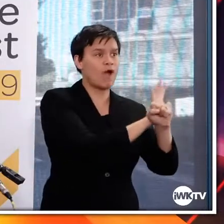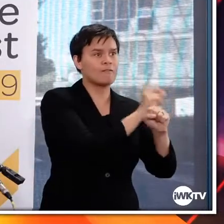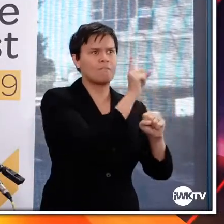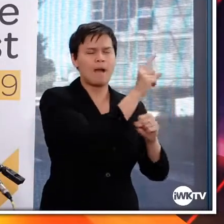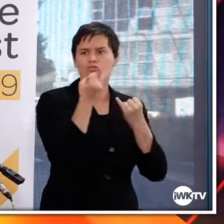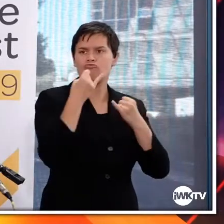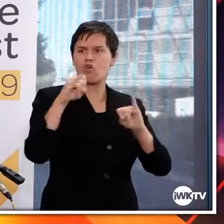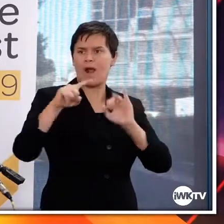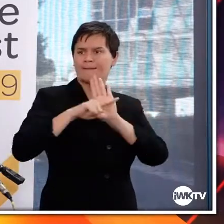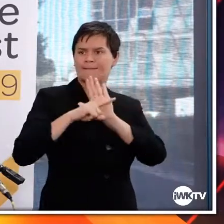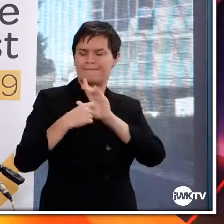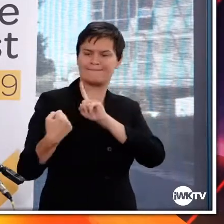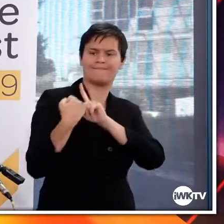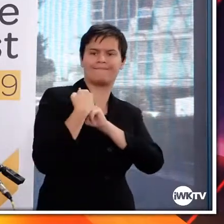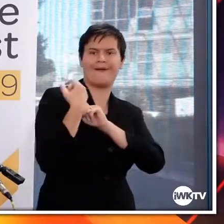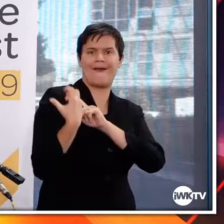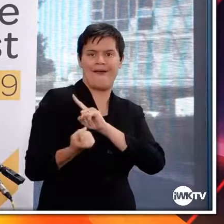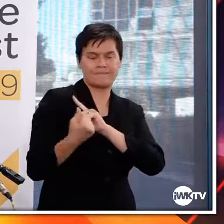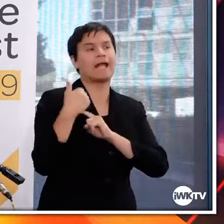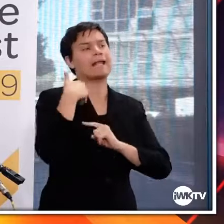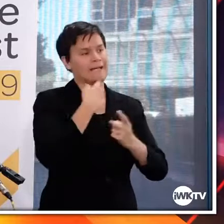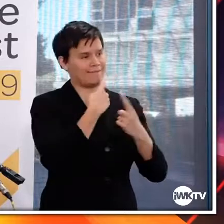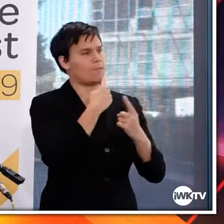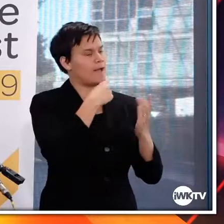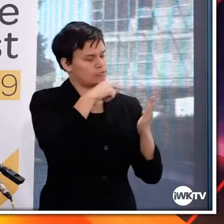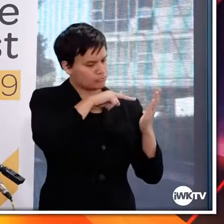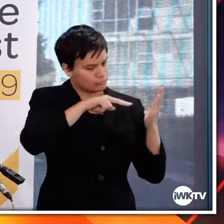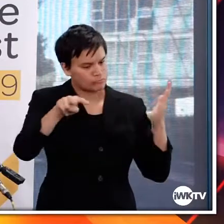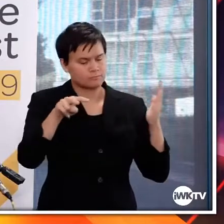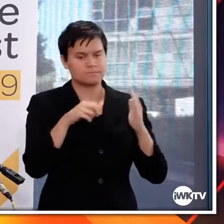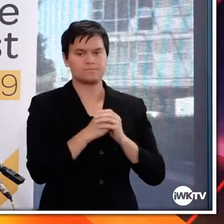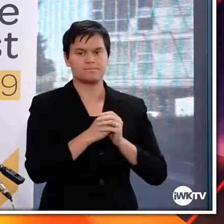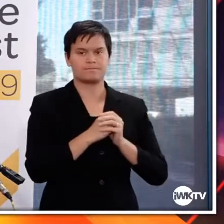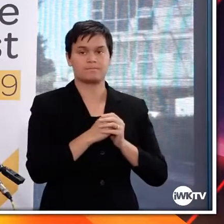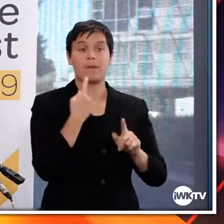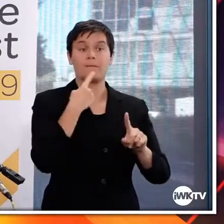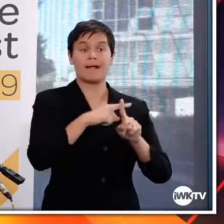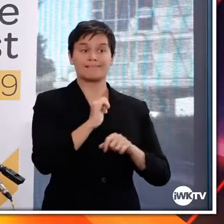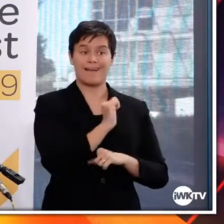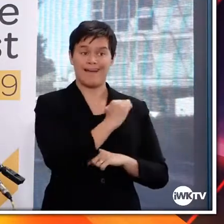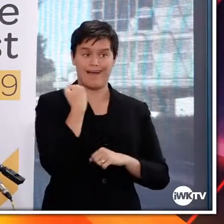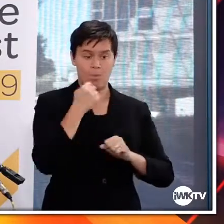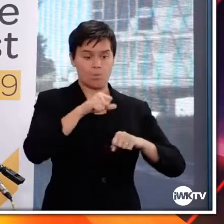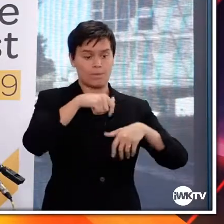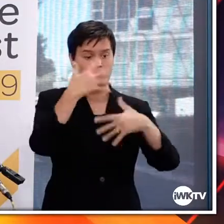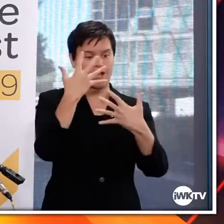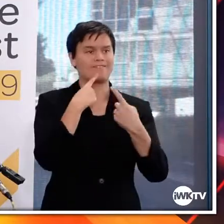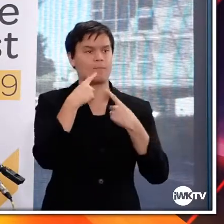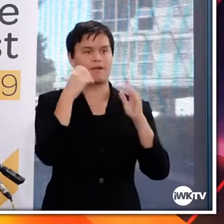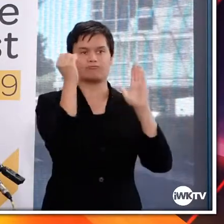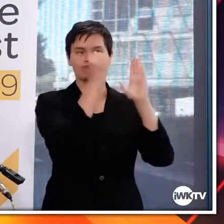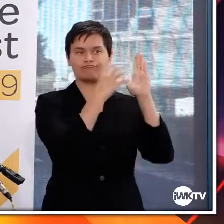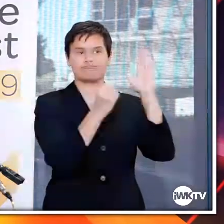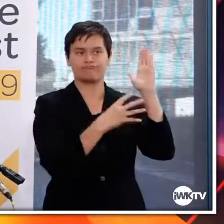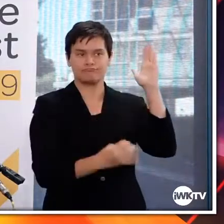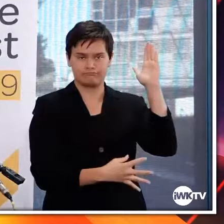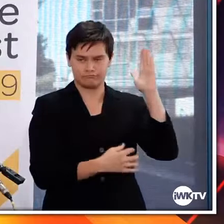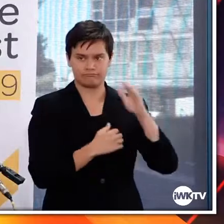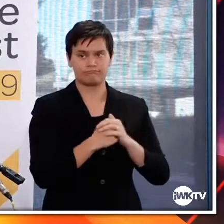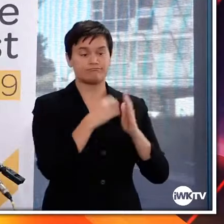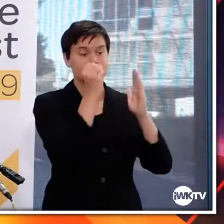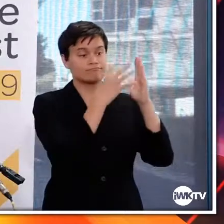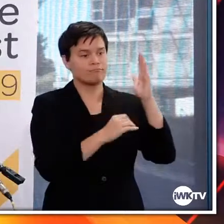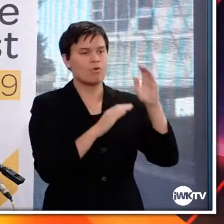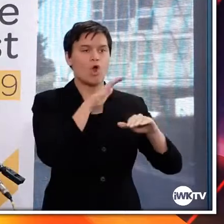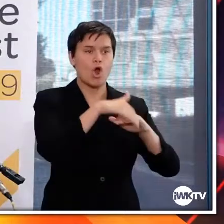We've also published information on our website, and this includes the medicine data sheet for the Pfizer vaccine, and